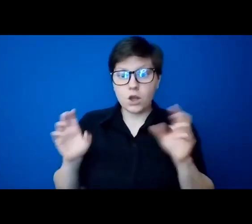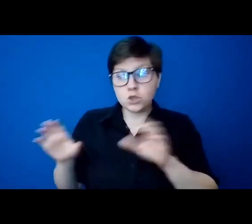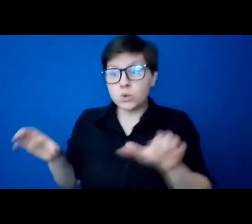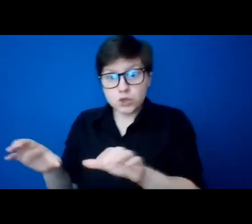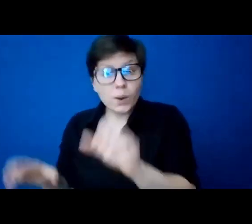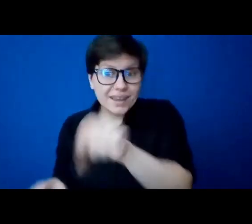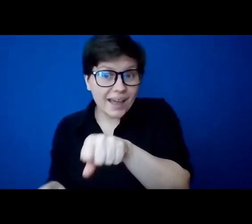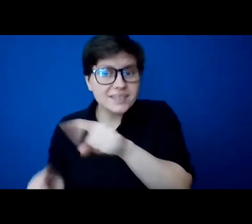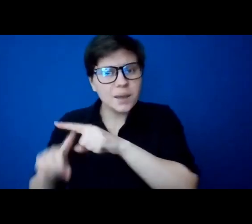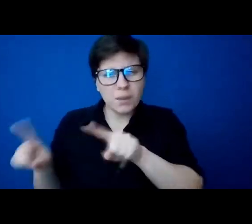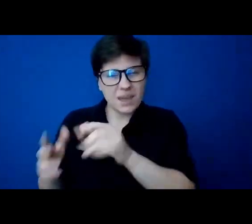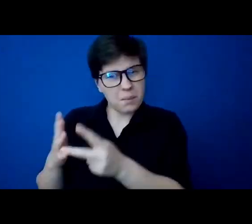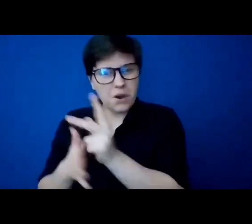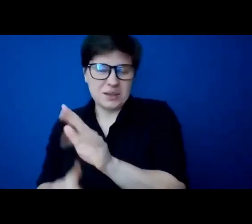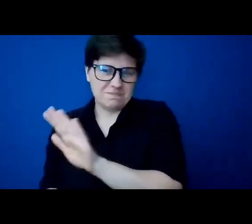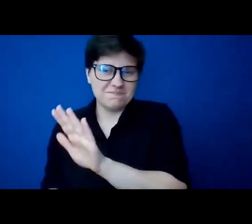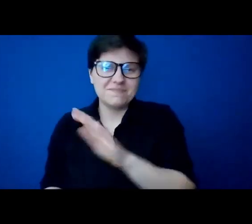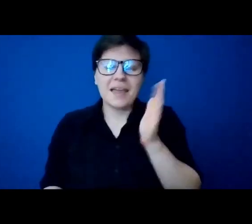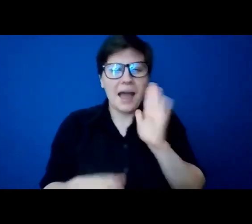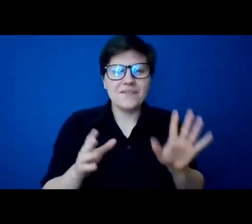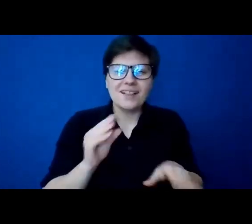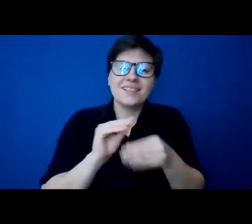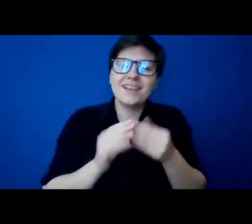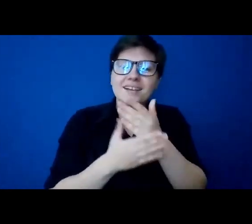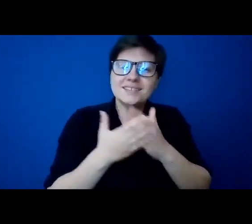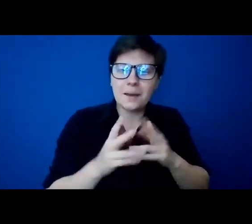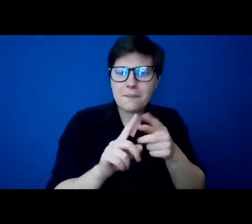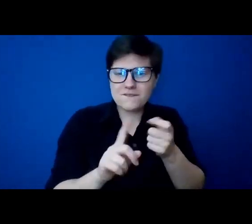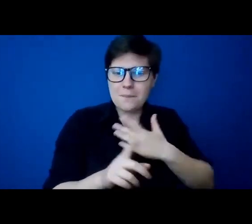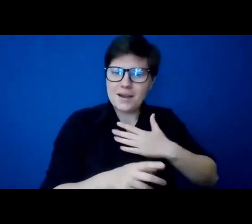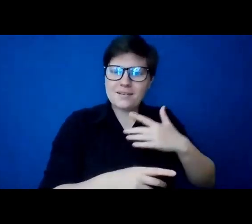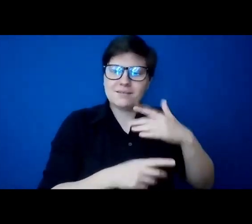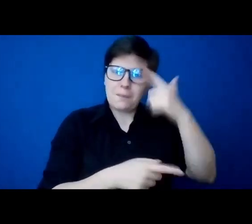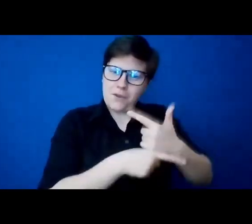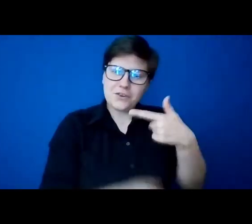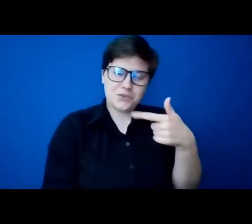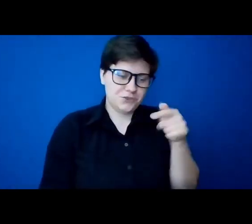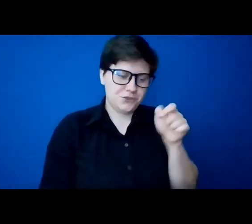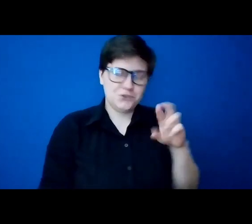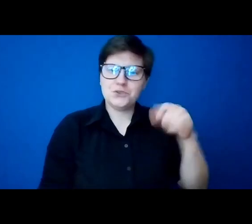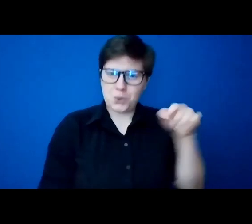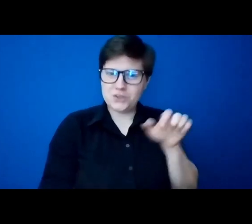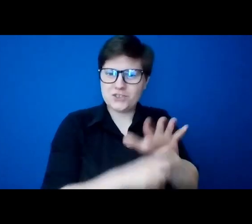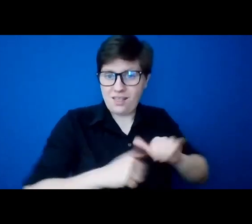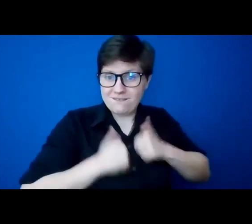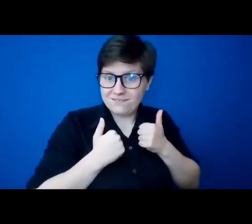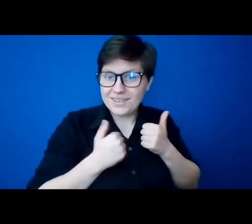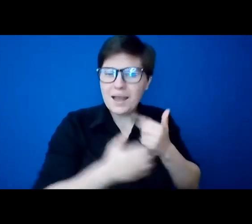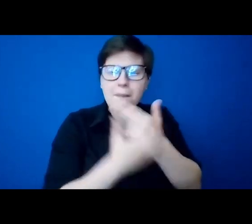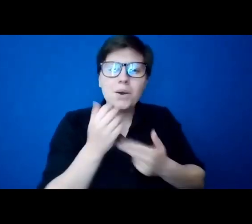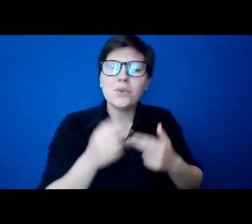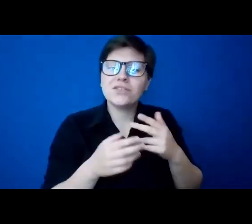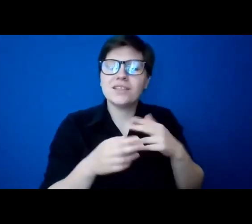doing. I'll give you two little anecdotes from the life of my brother George. They both capture this notion of eulogy